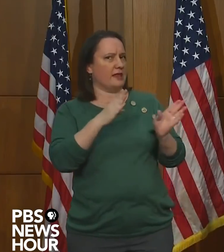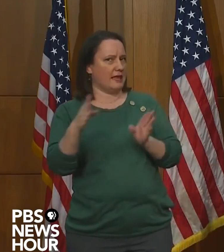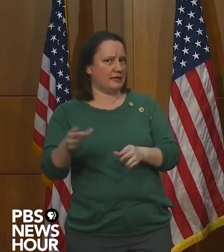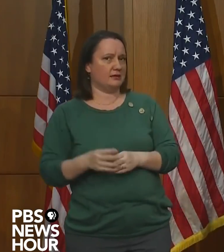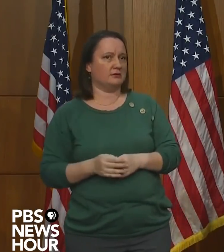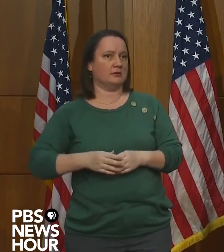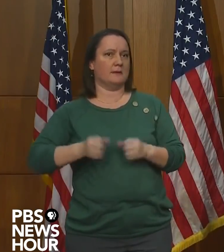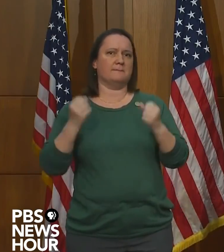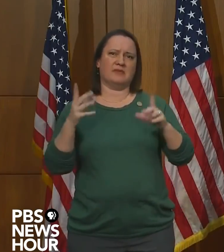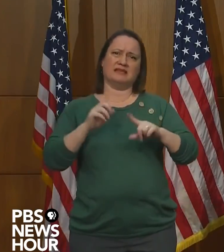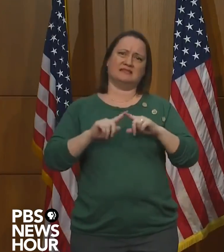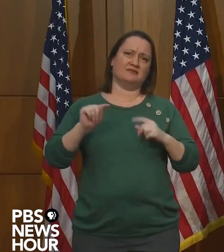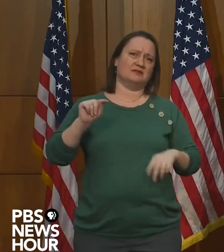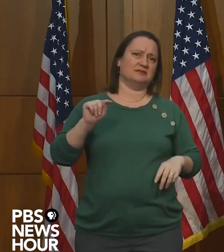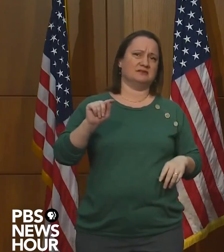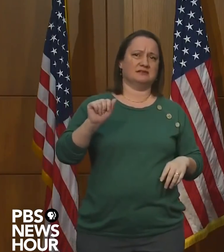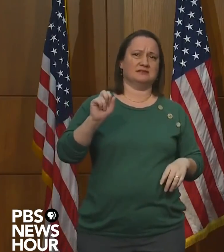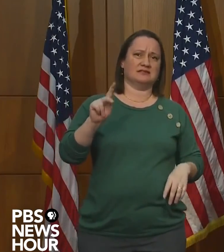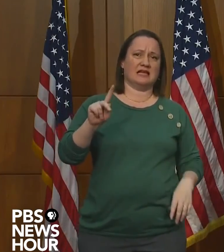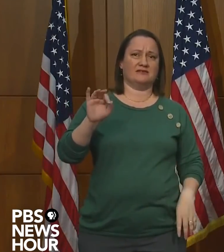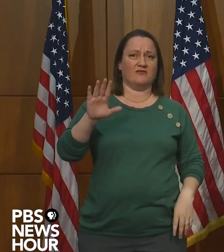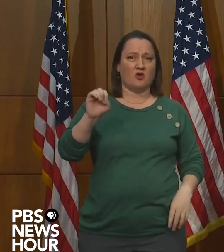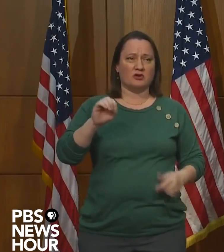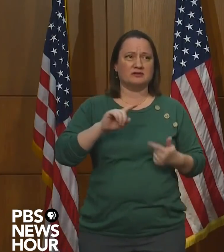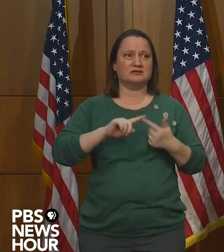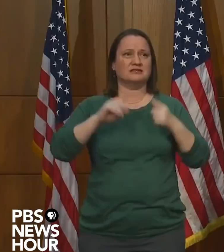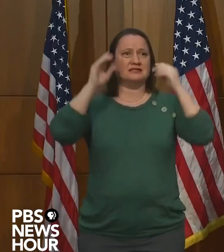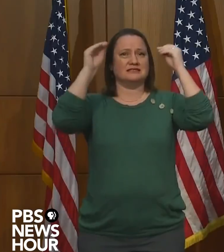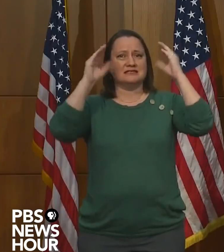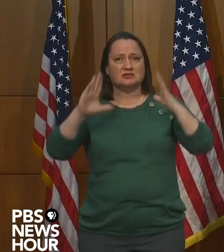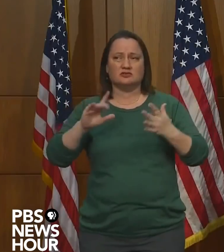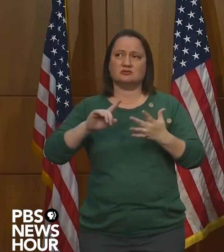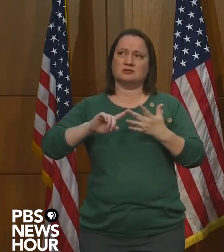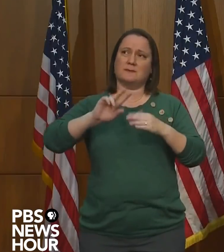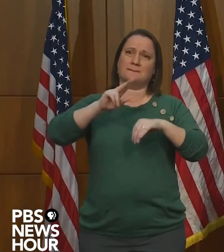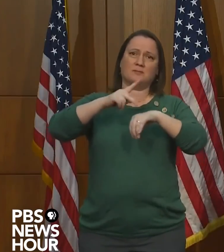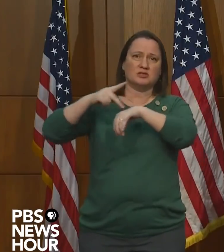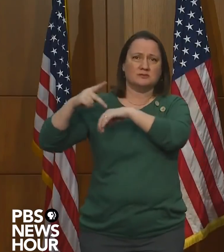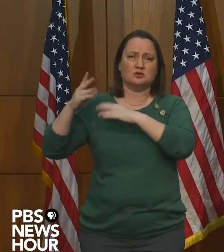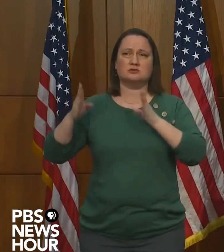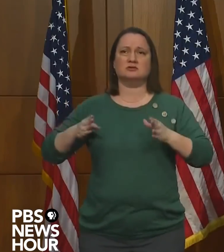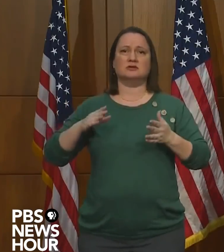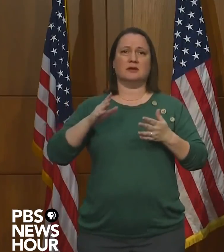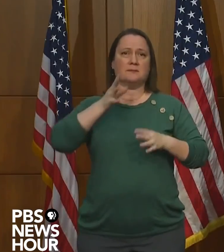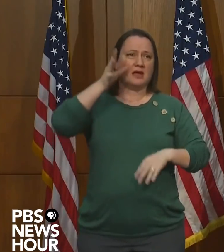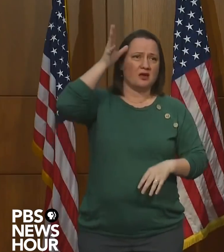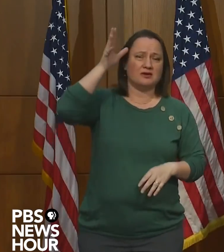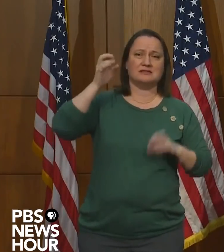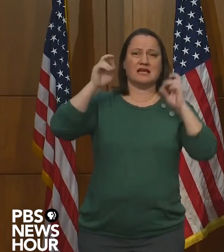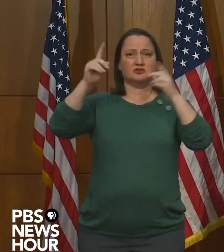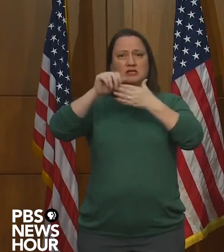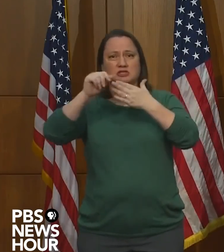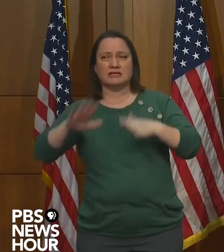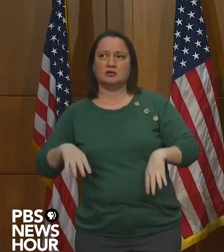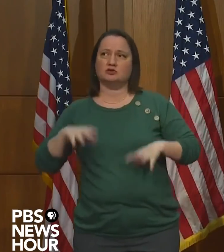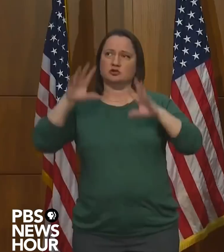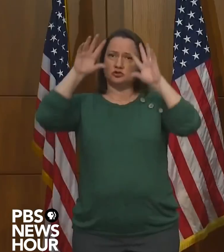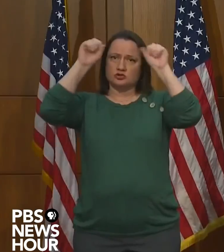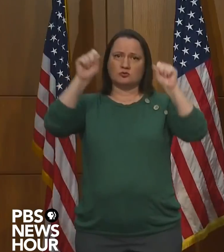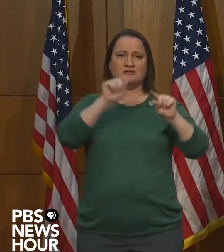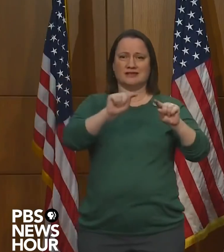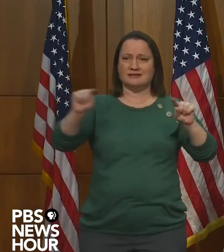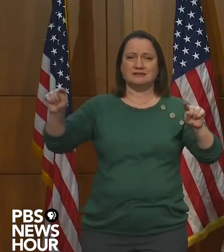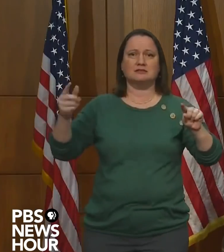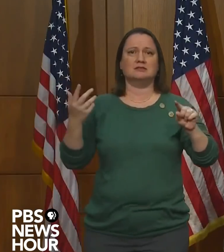of numerous task forces, dozens of teachers, principals, parents, education leaders, superintendents that came